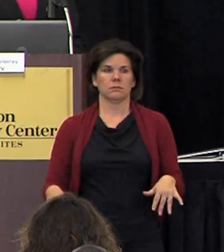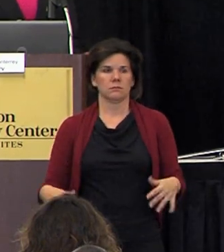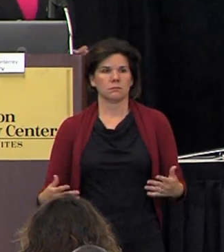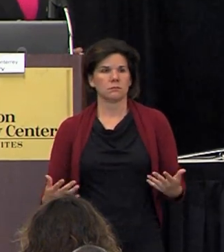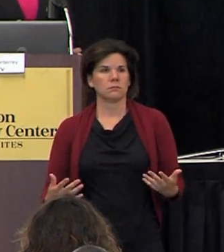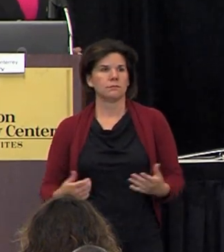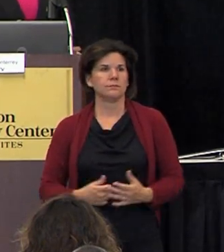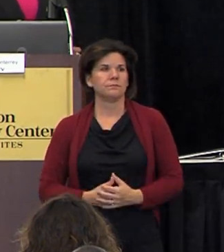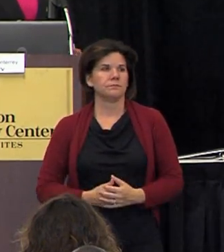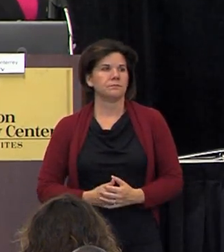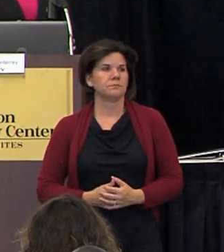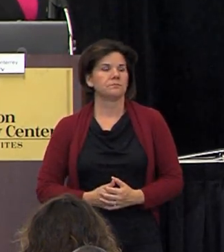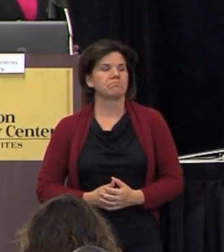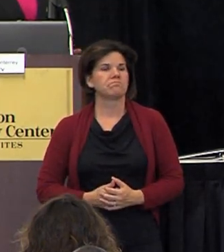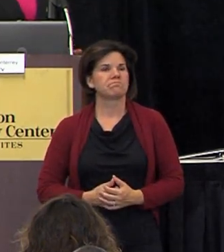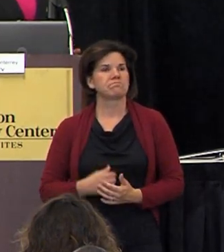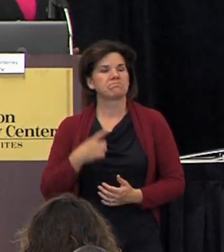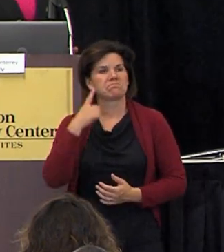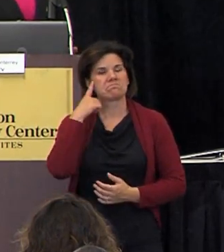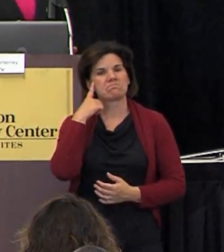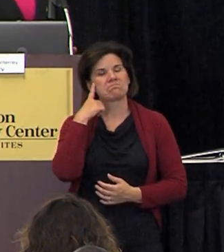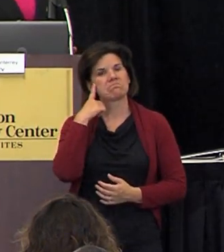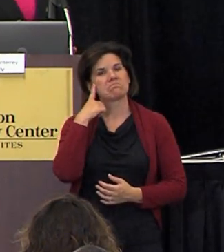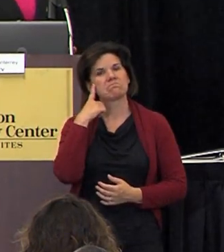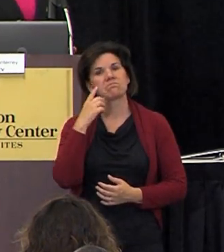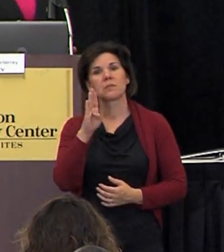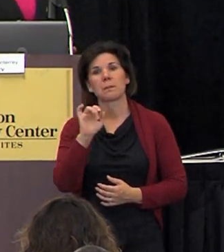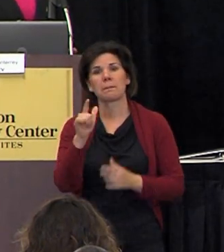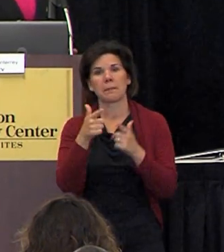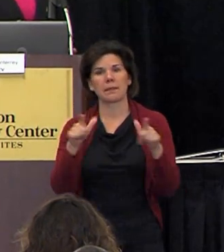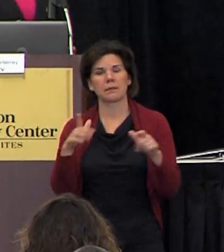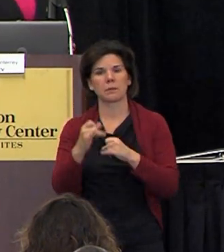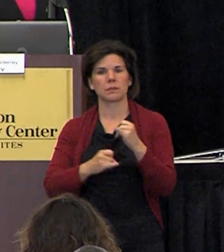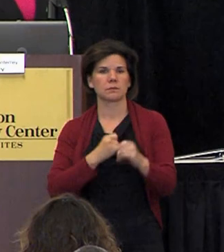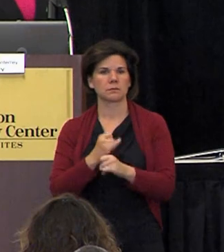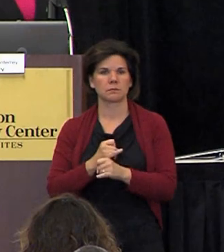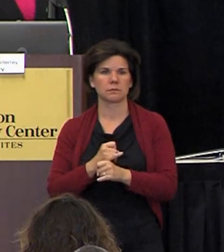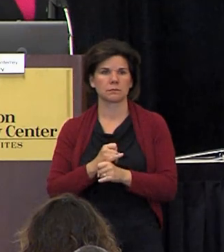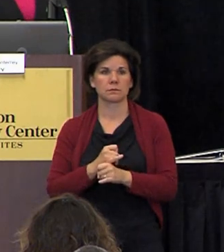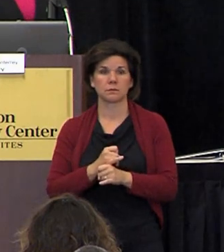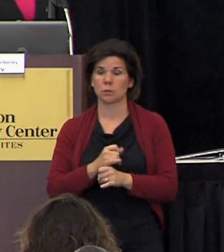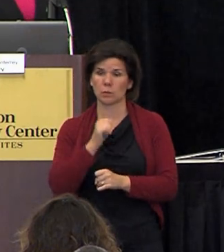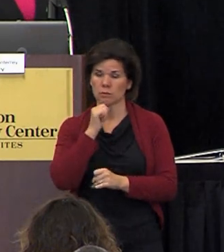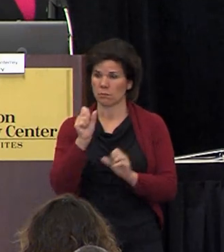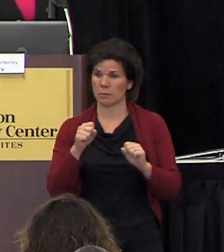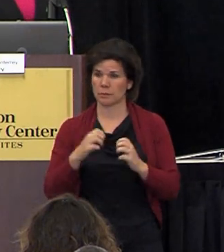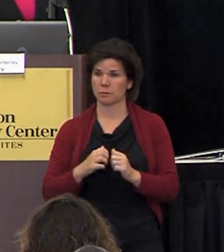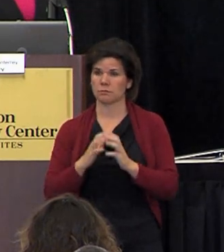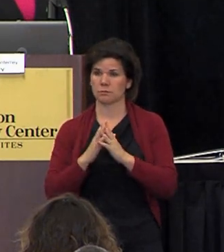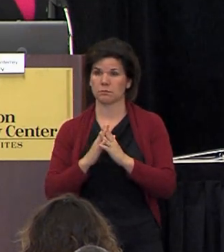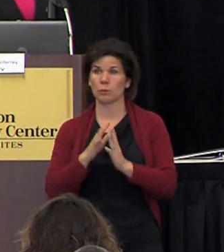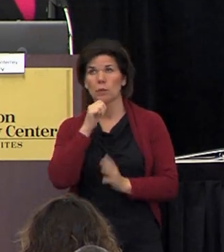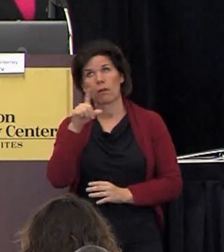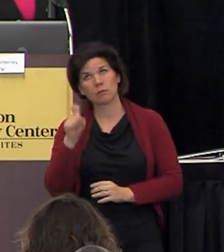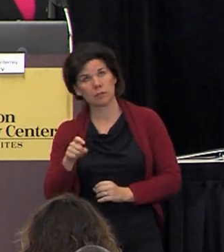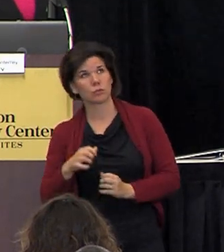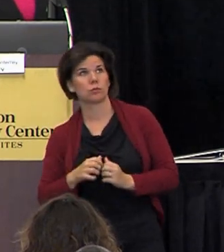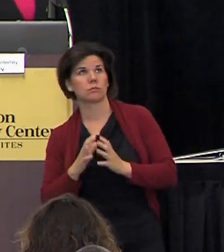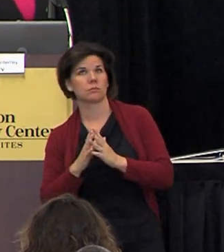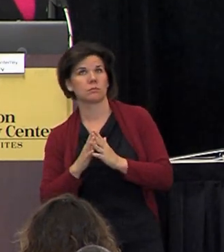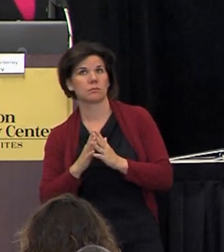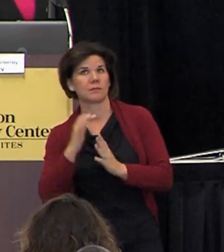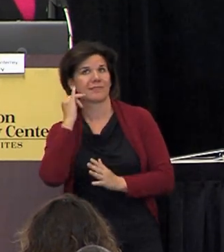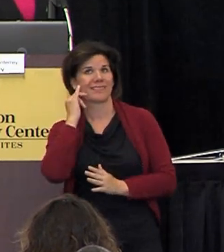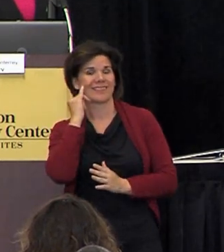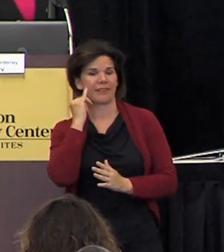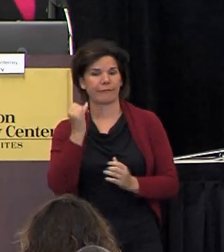i think bilingual international would not exist and would not need to exist if